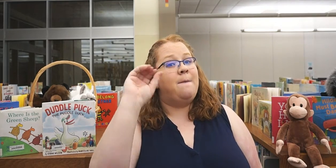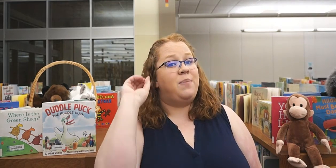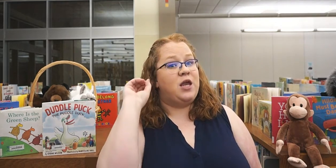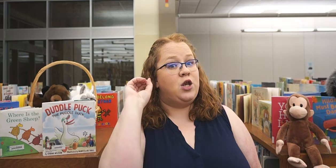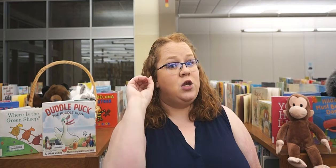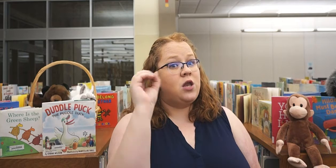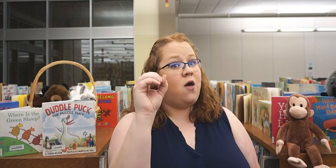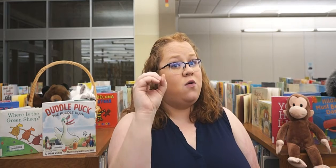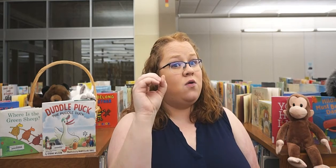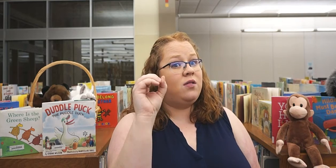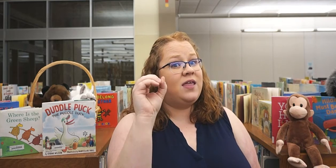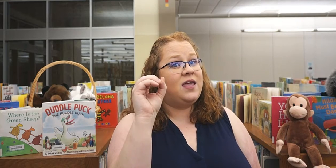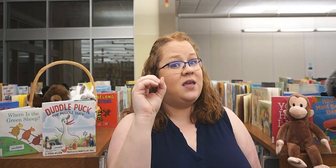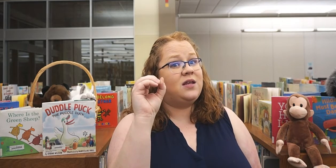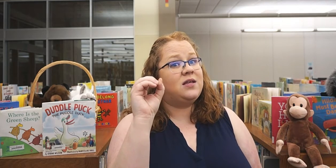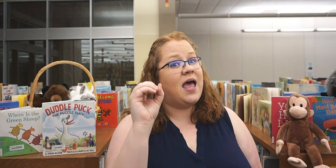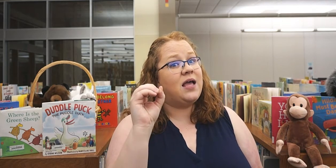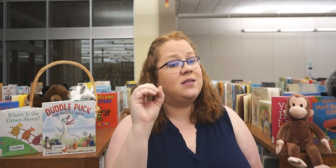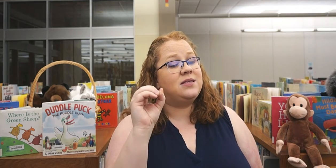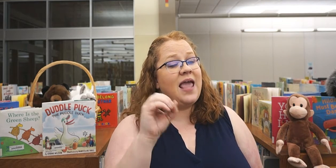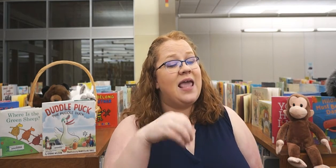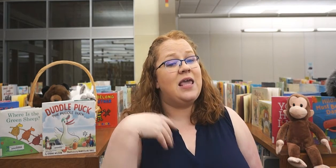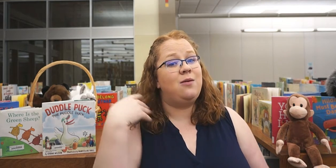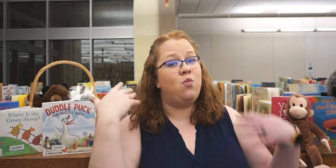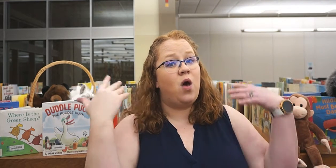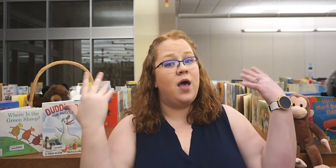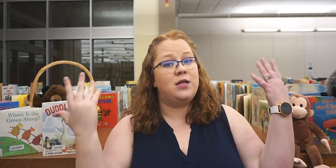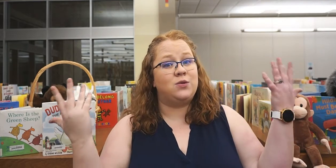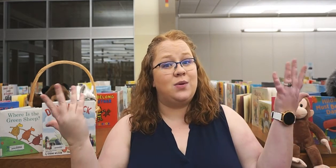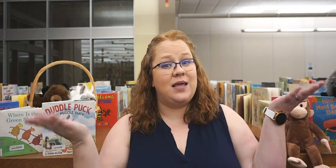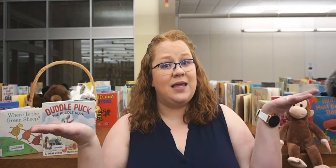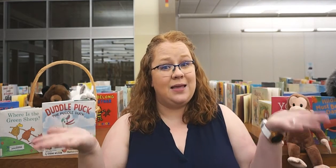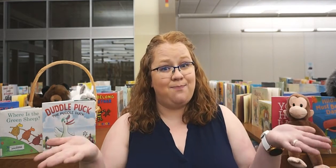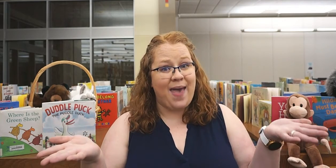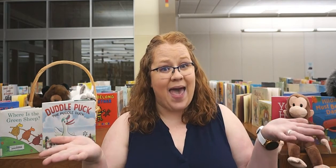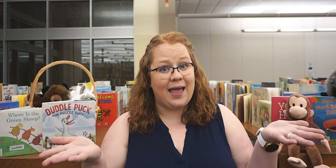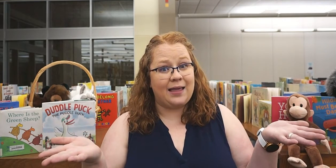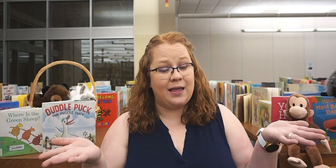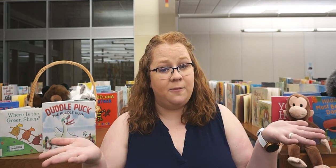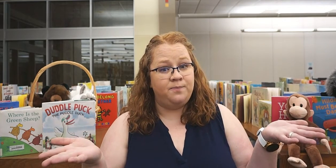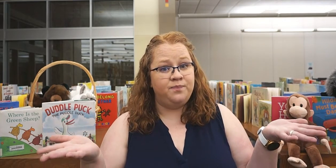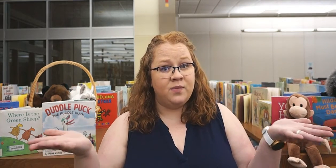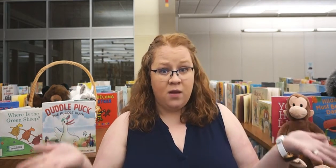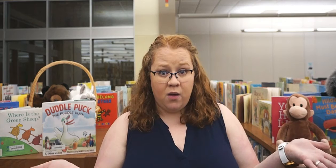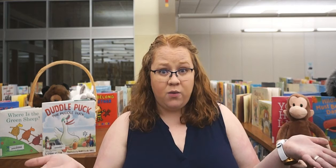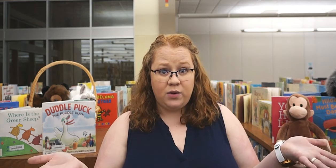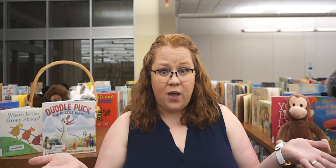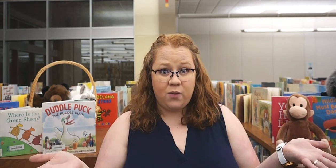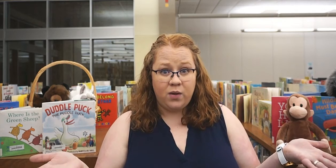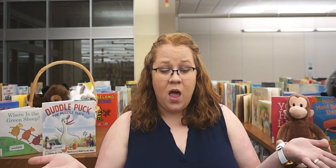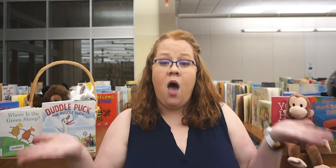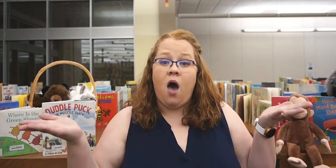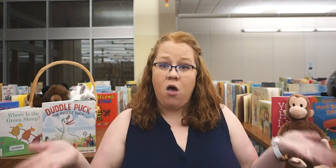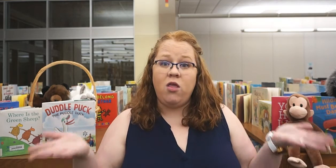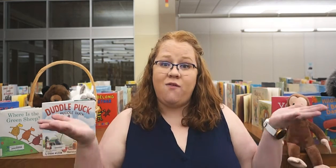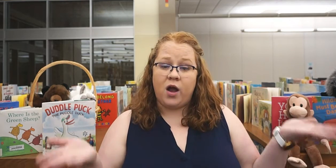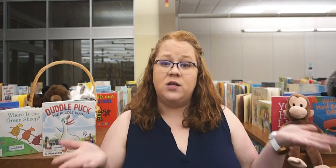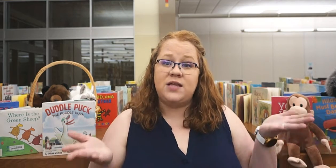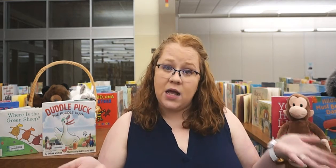but no Little Ducks came wandering back. Oh no, all of our ducks